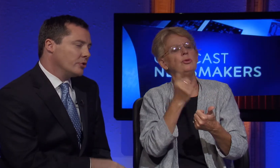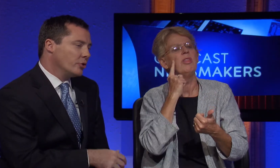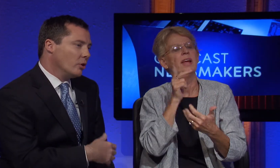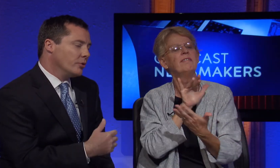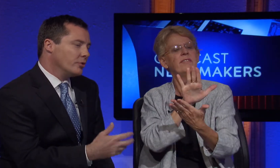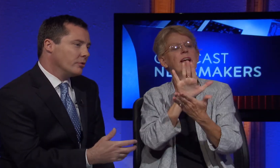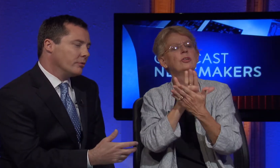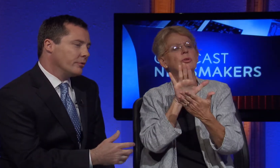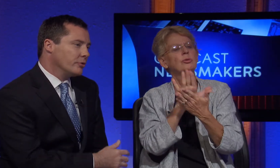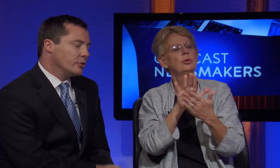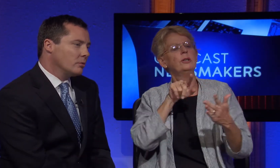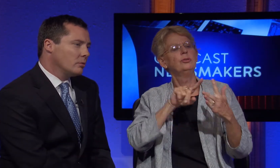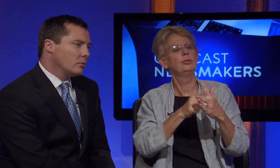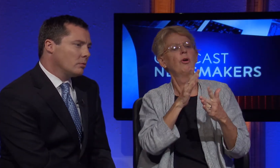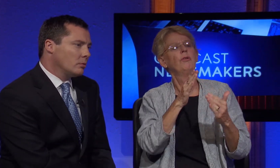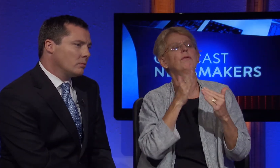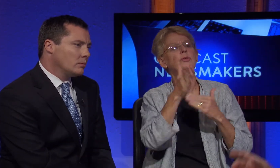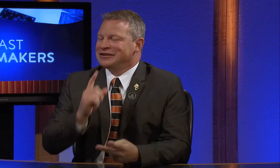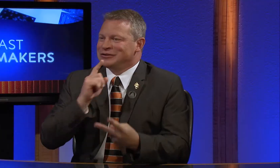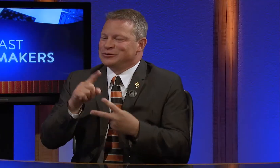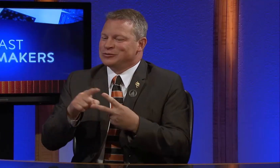you go into your future?